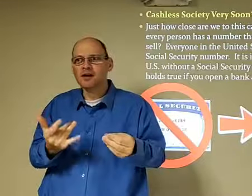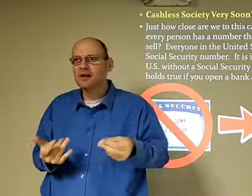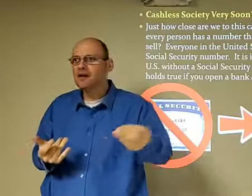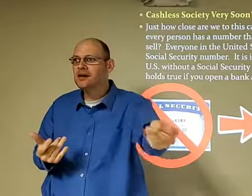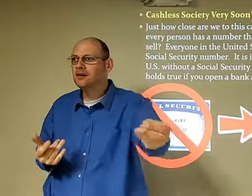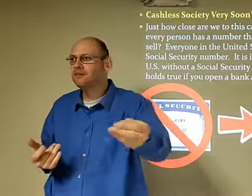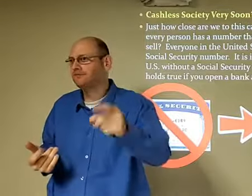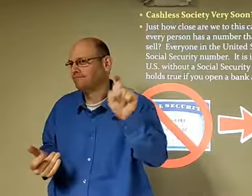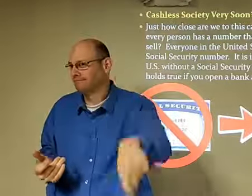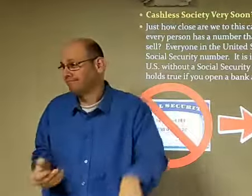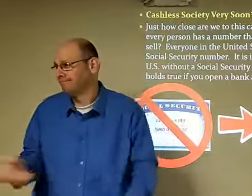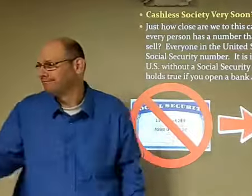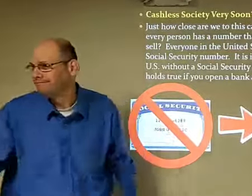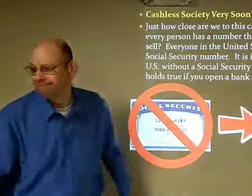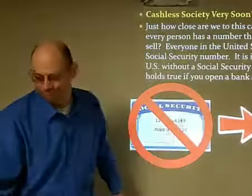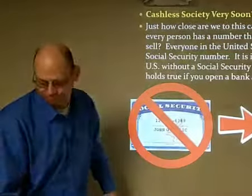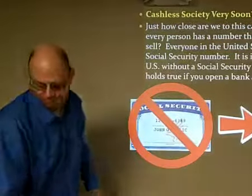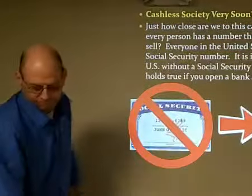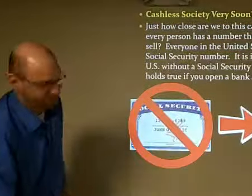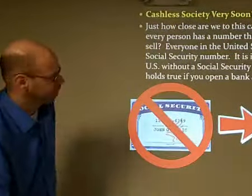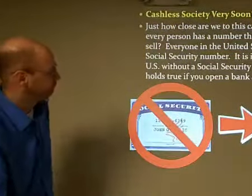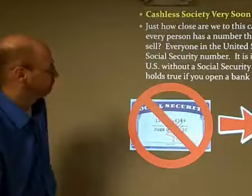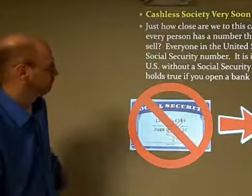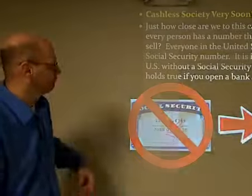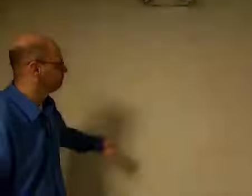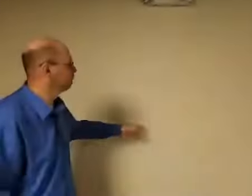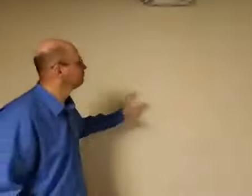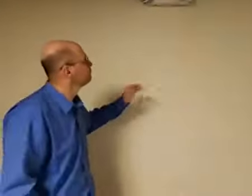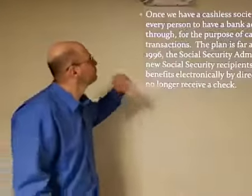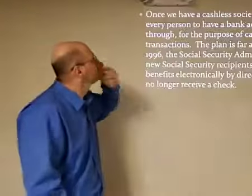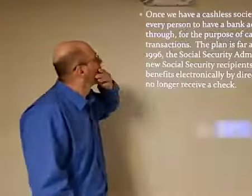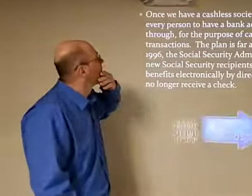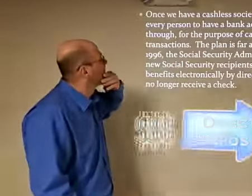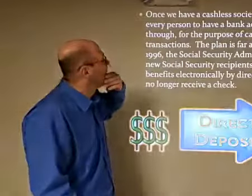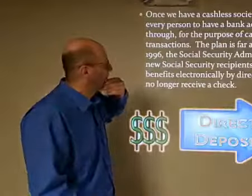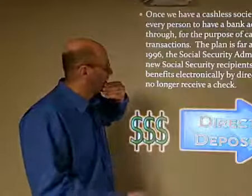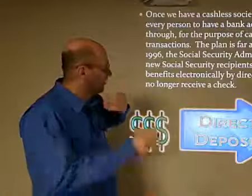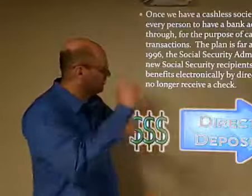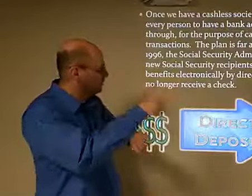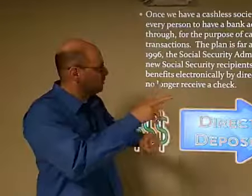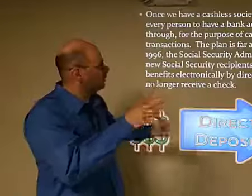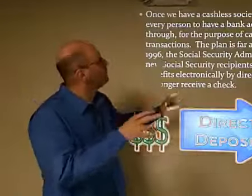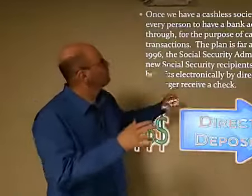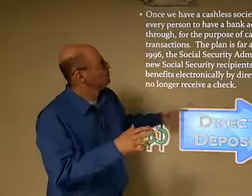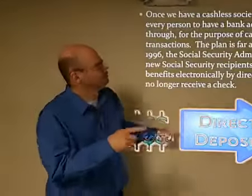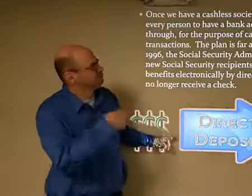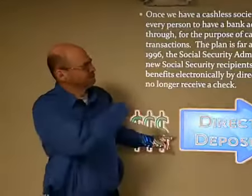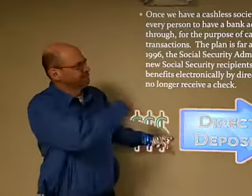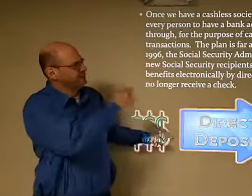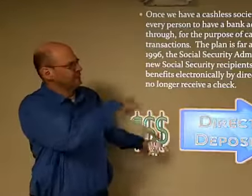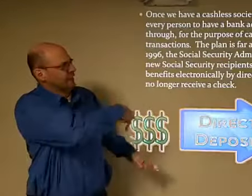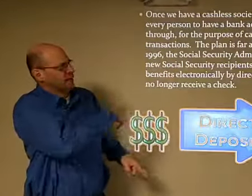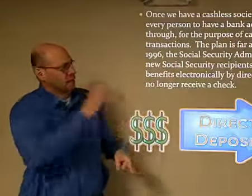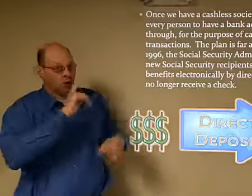they're caught, then they're... The goal would be from ICE to remove them.